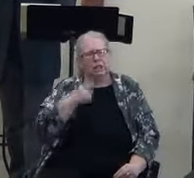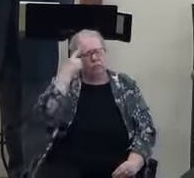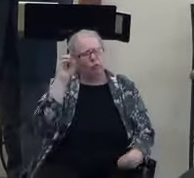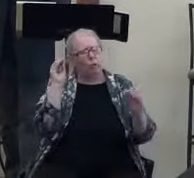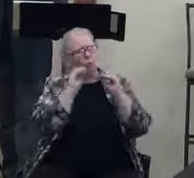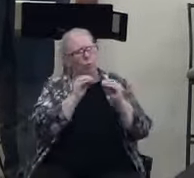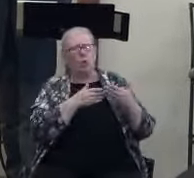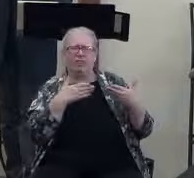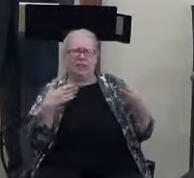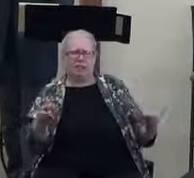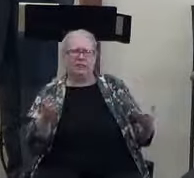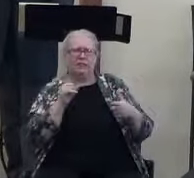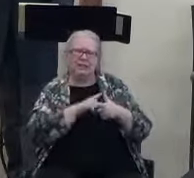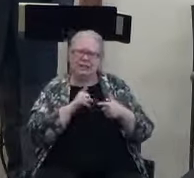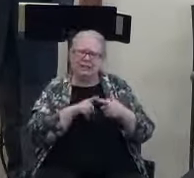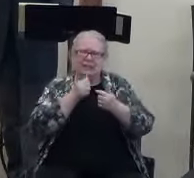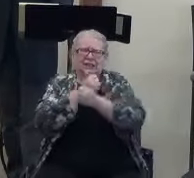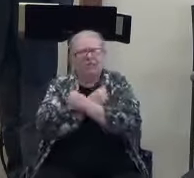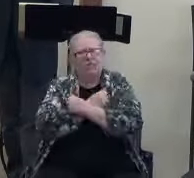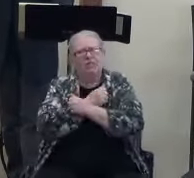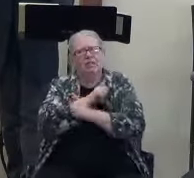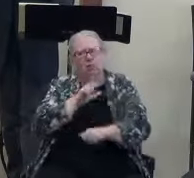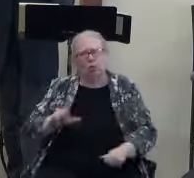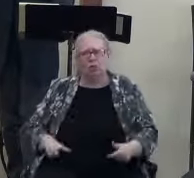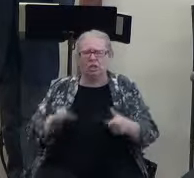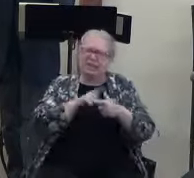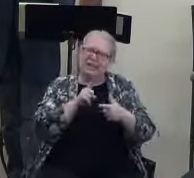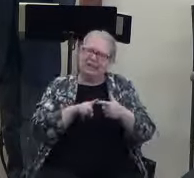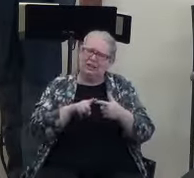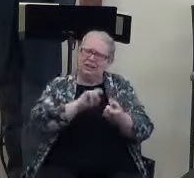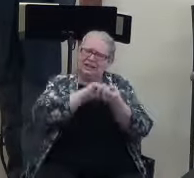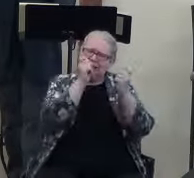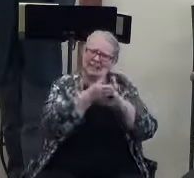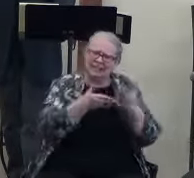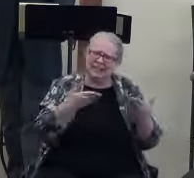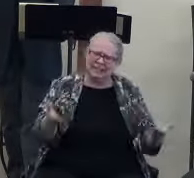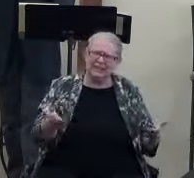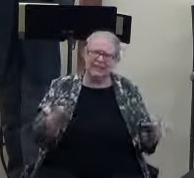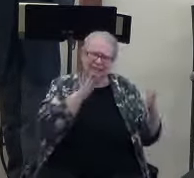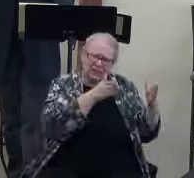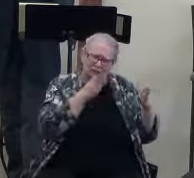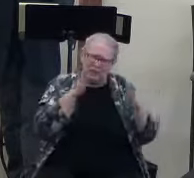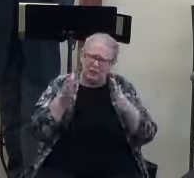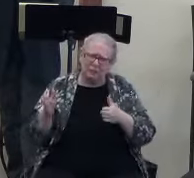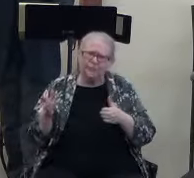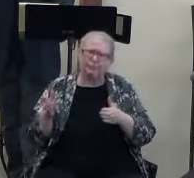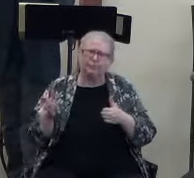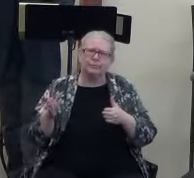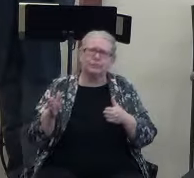than it is for the love of the Lord, then you need to rearrange like the poem I read you last week, the days.